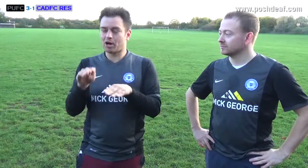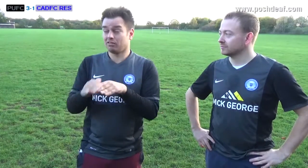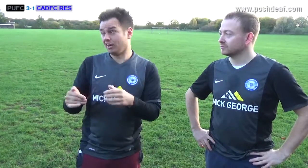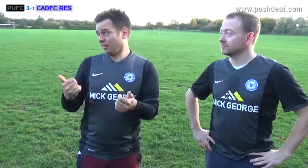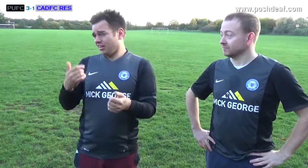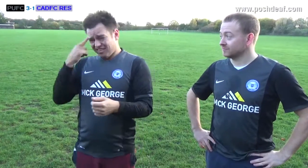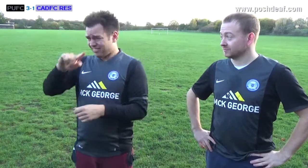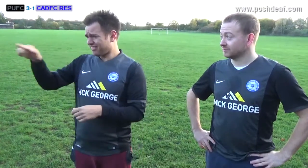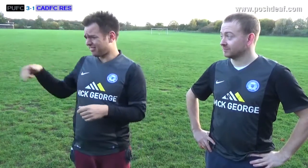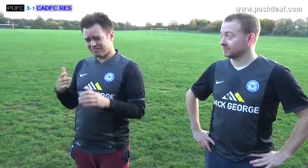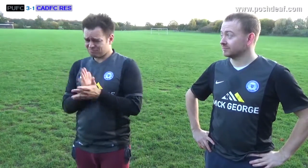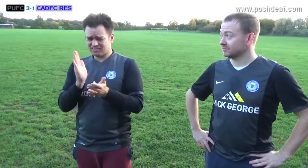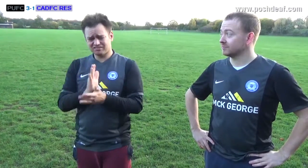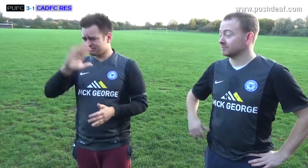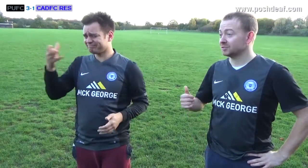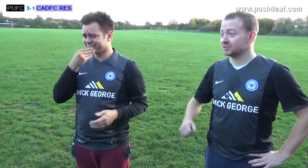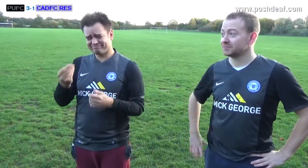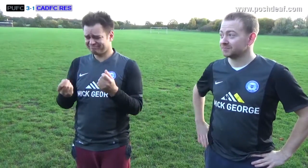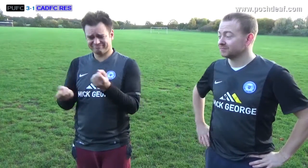I love you.